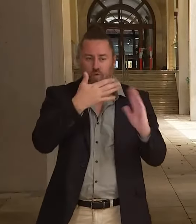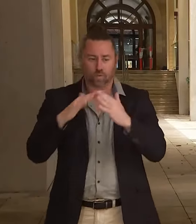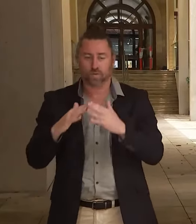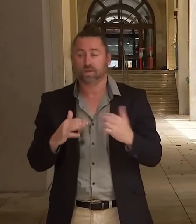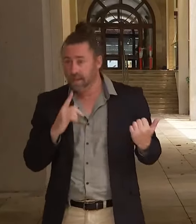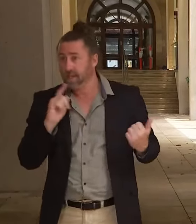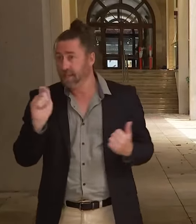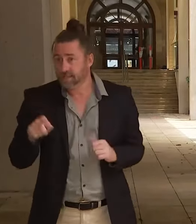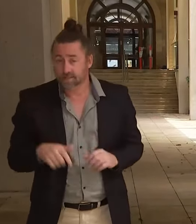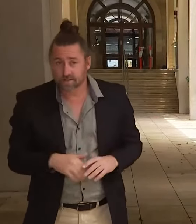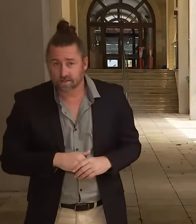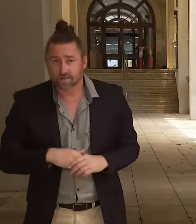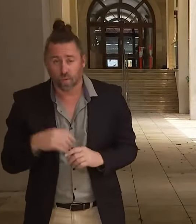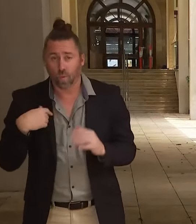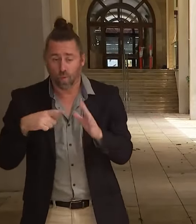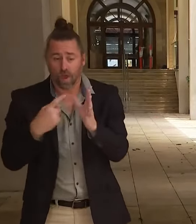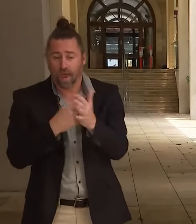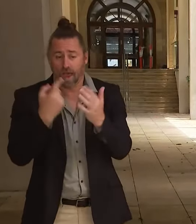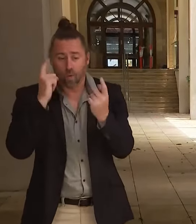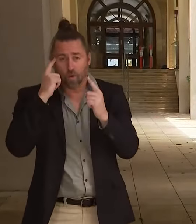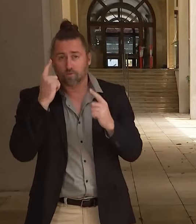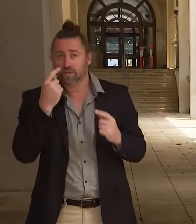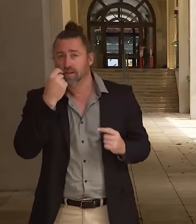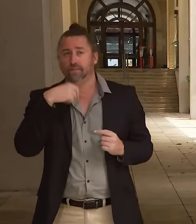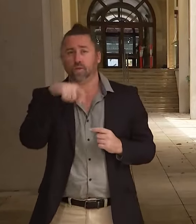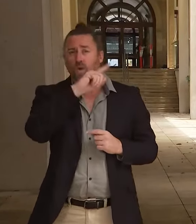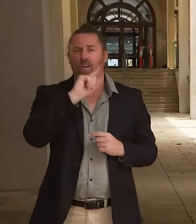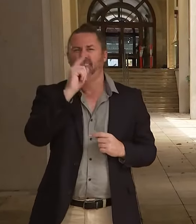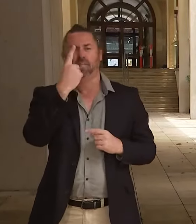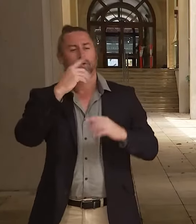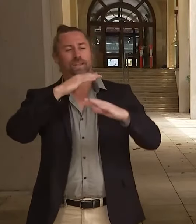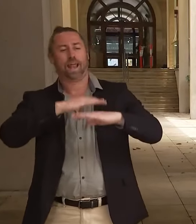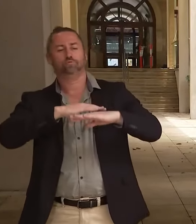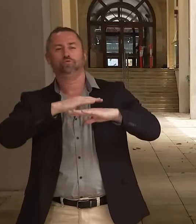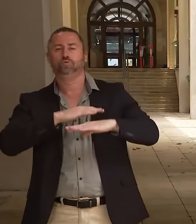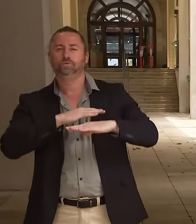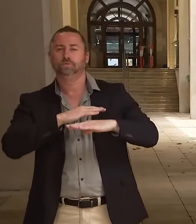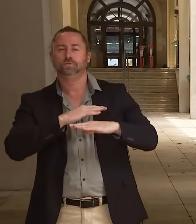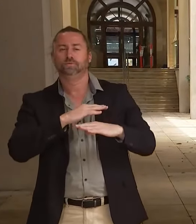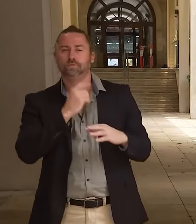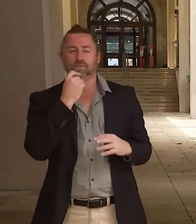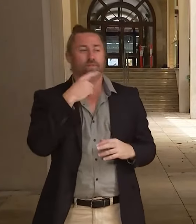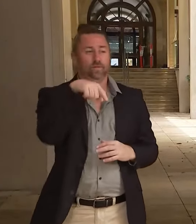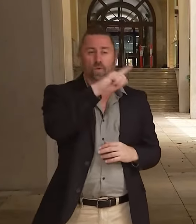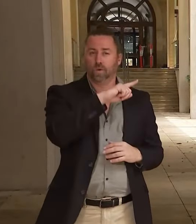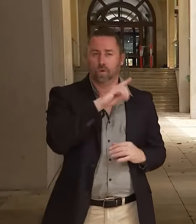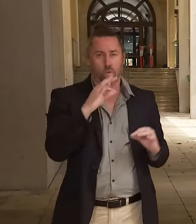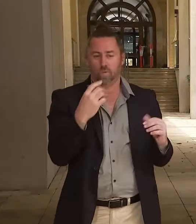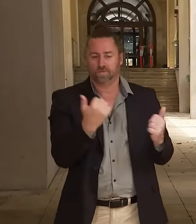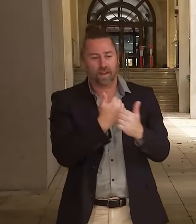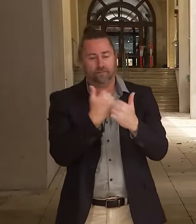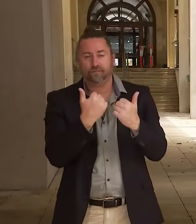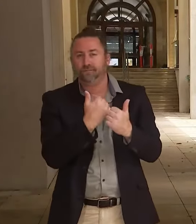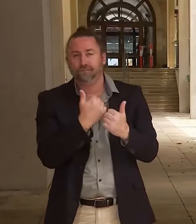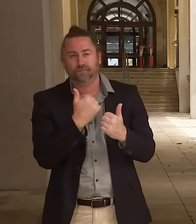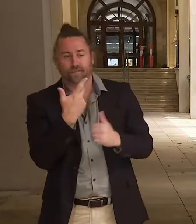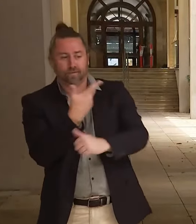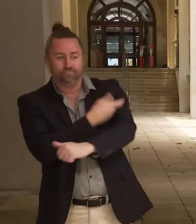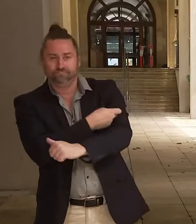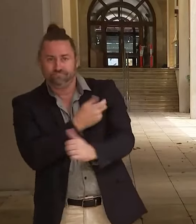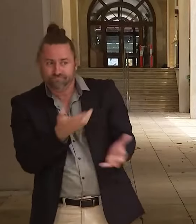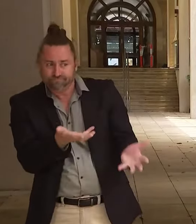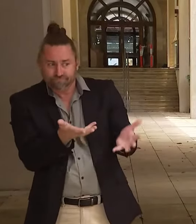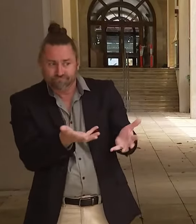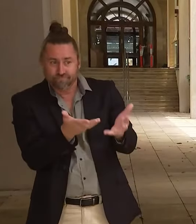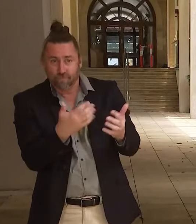Yes, remain concerned about vaccination rates in some of the First Nations communities. Others are better, but some some of them we are concerned about. And we